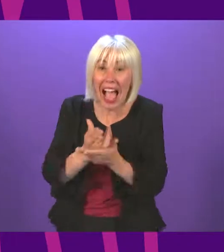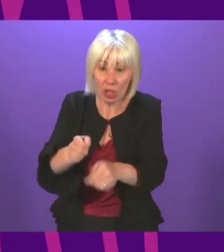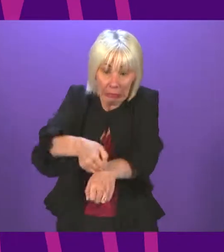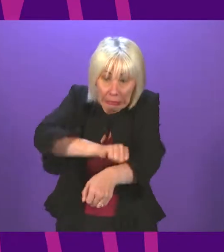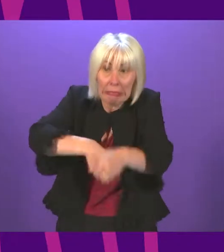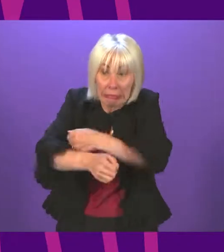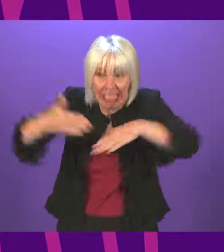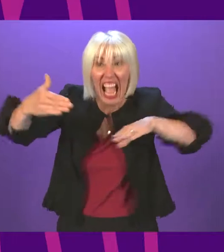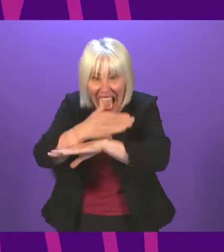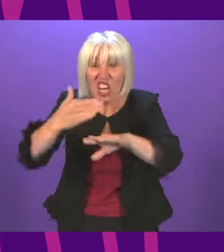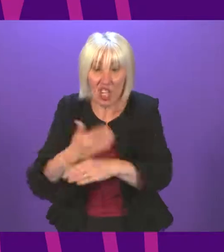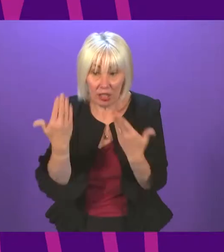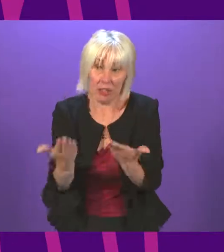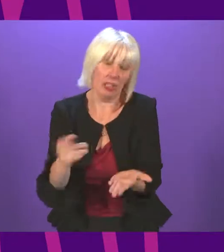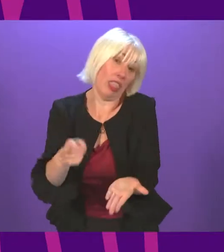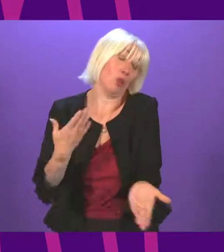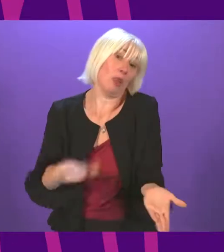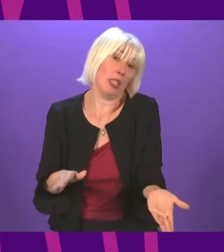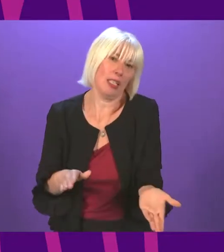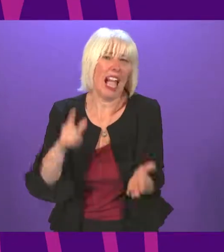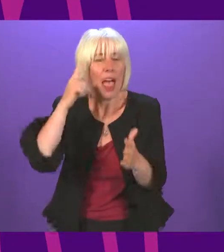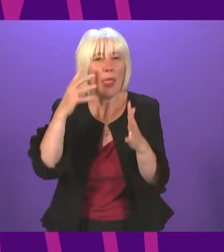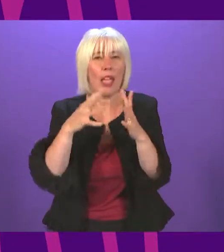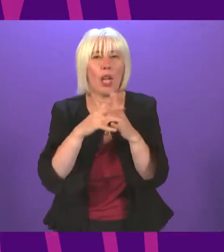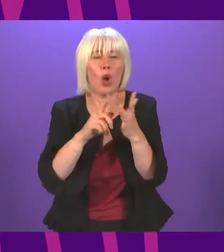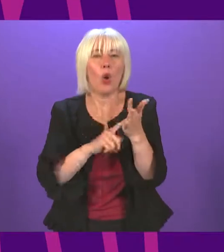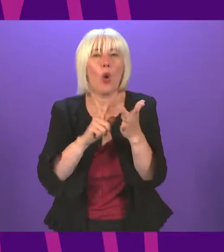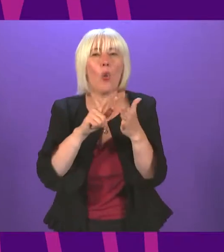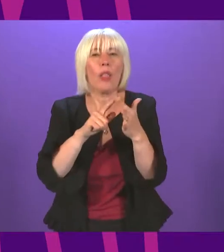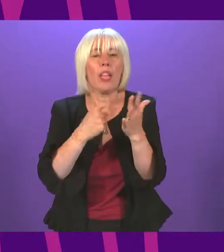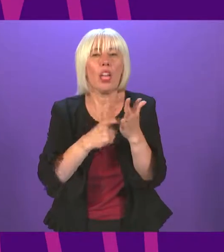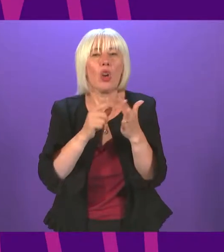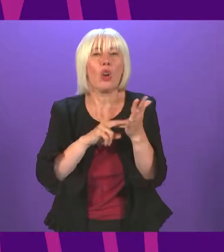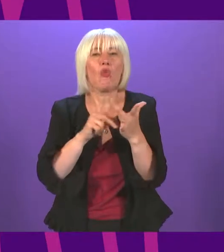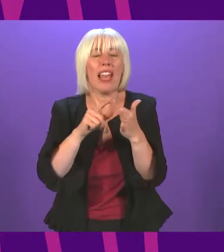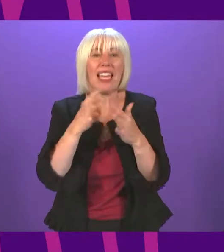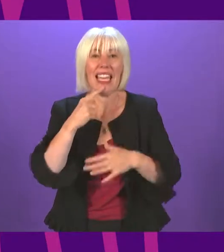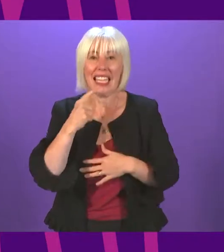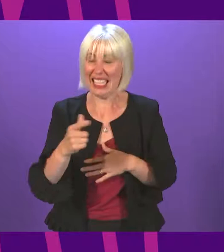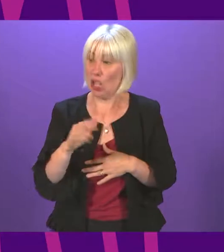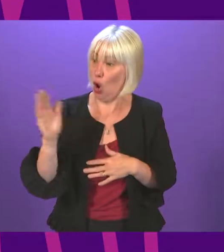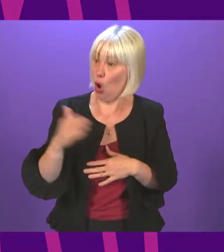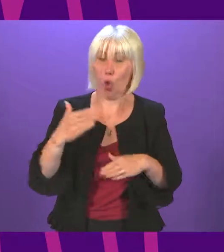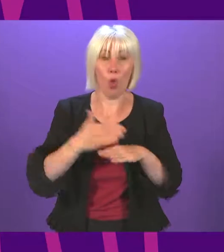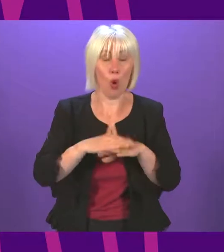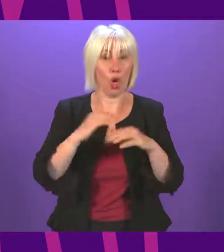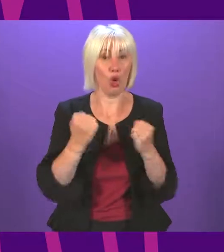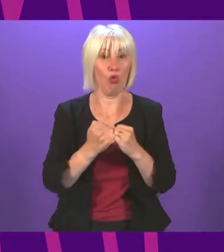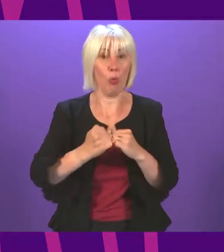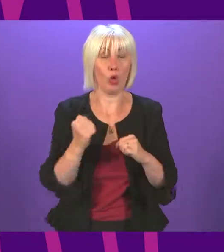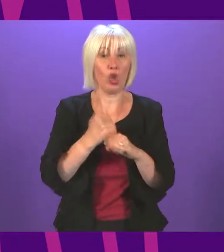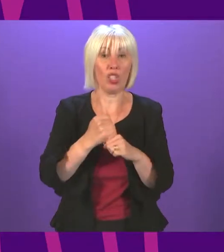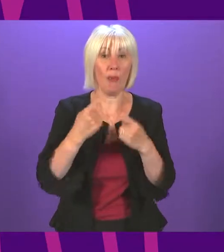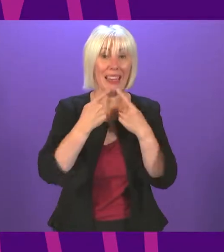delivered itself. I mean, I think it was Willie Rennie that said if every working group, if for every working group the Scottish Government announced